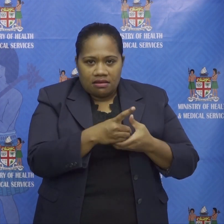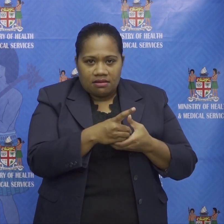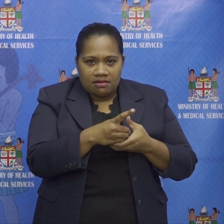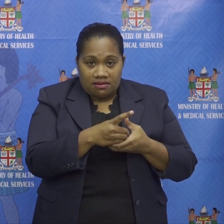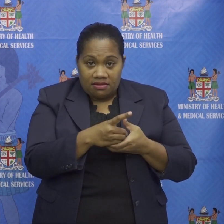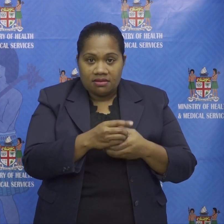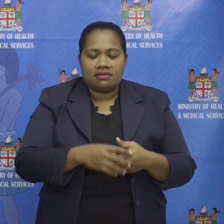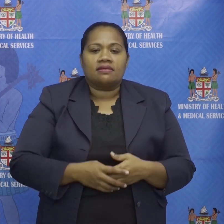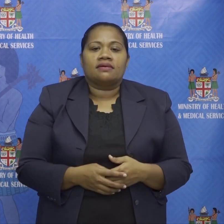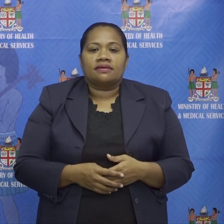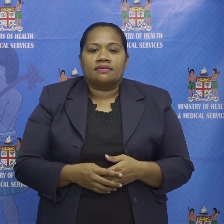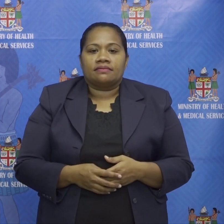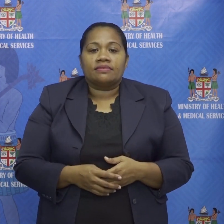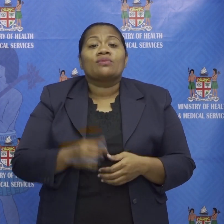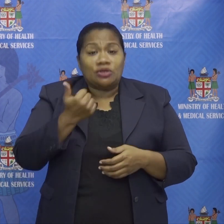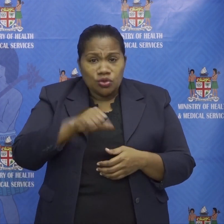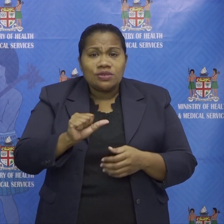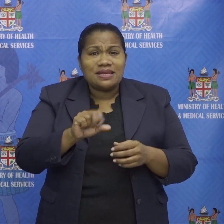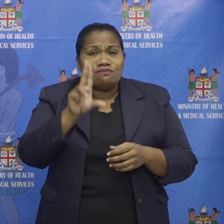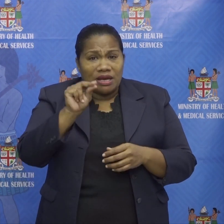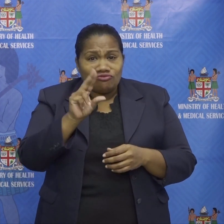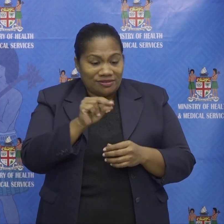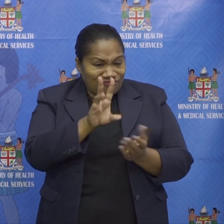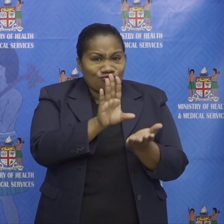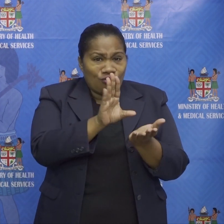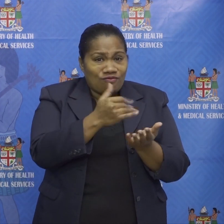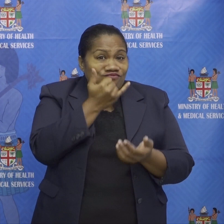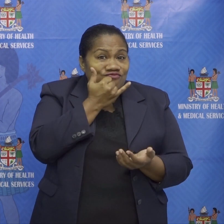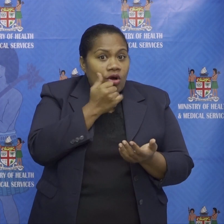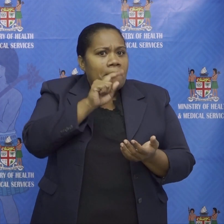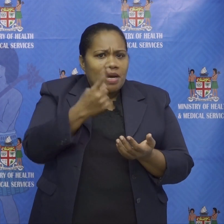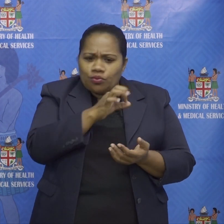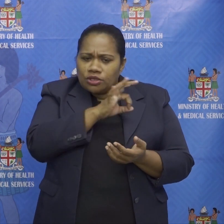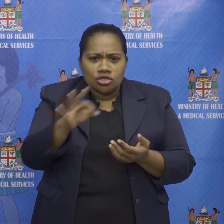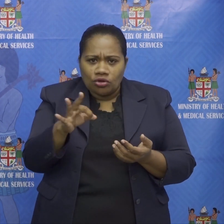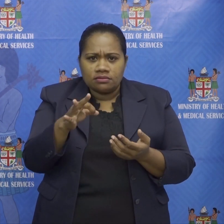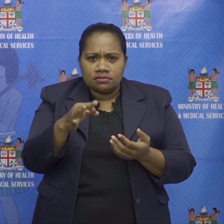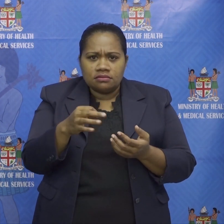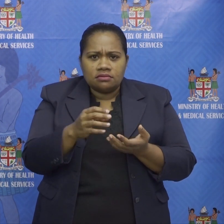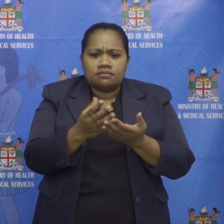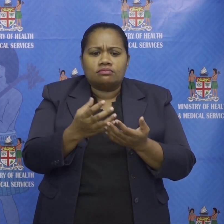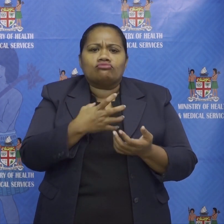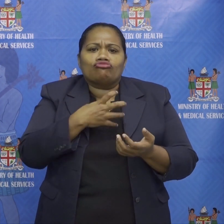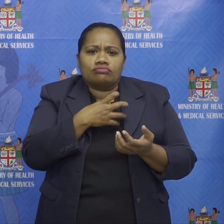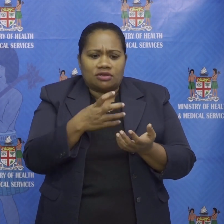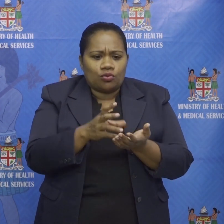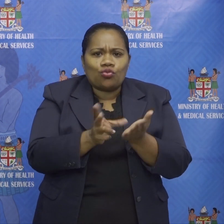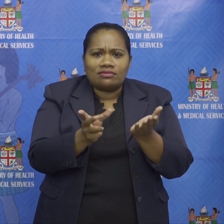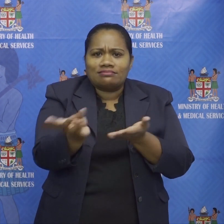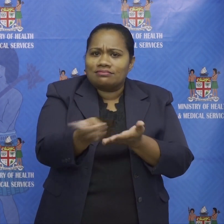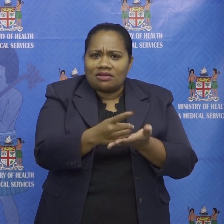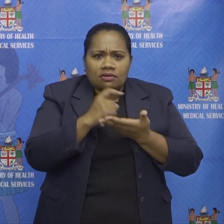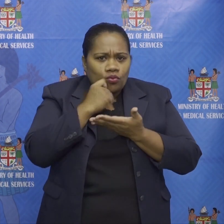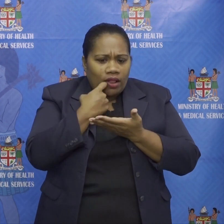and does not chew your data if you one of more than 600 000 fusions with a smartphone